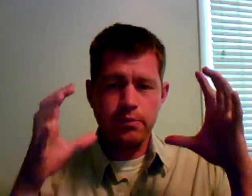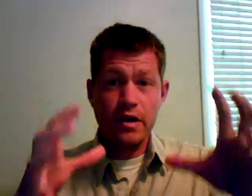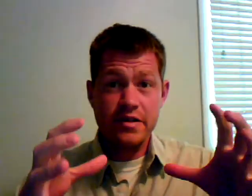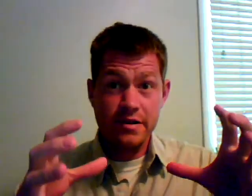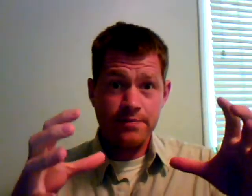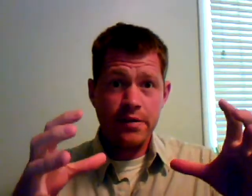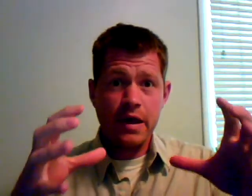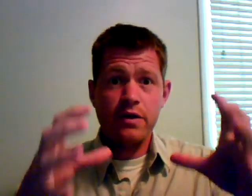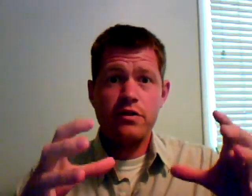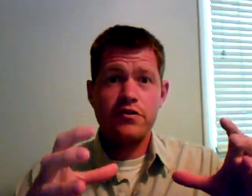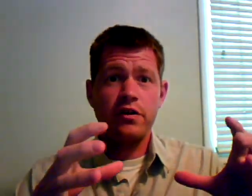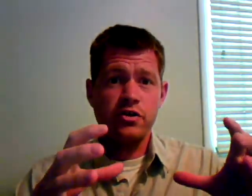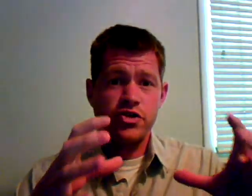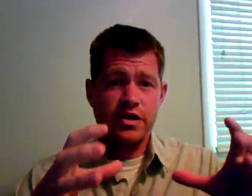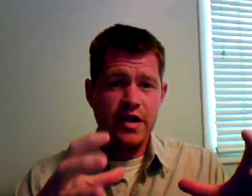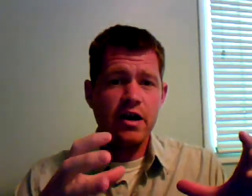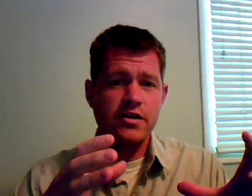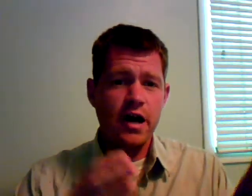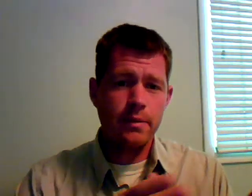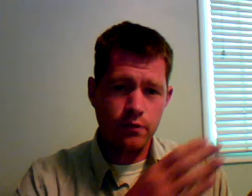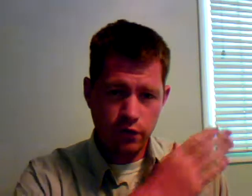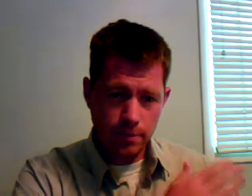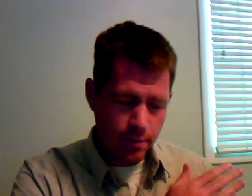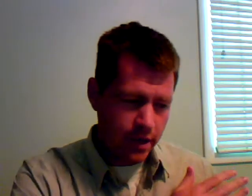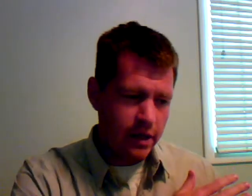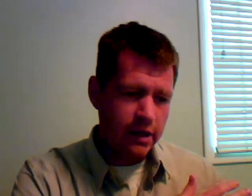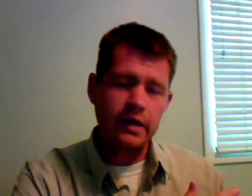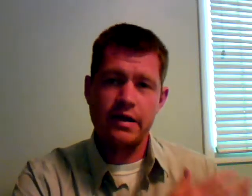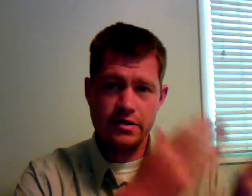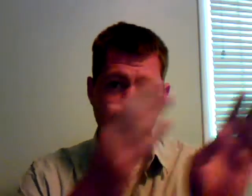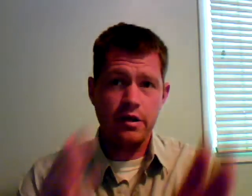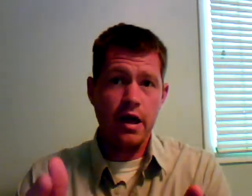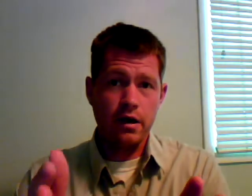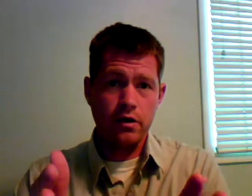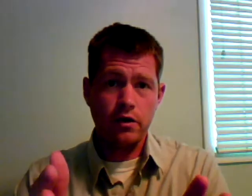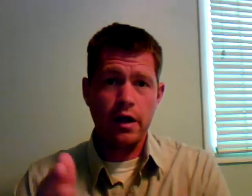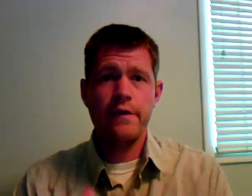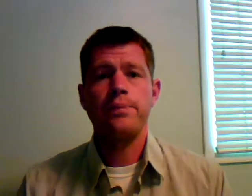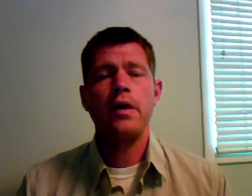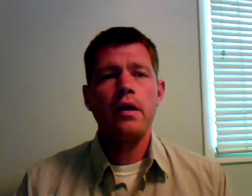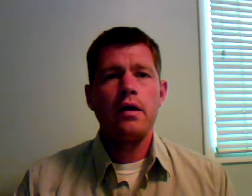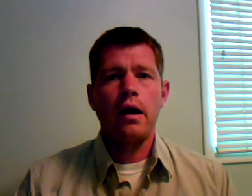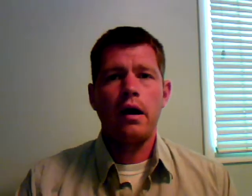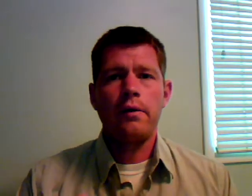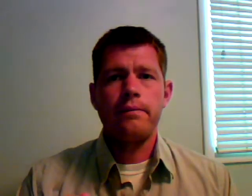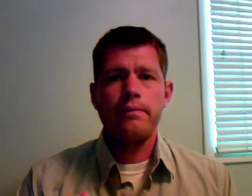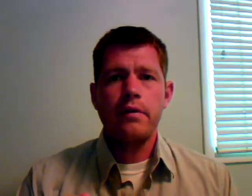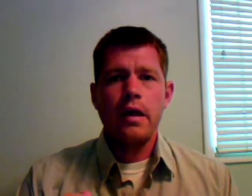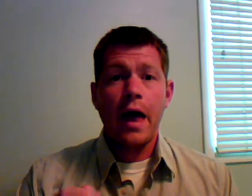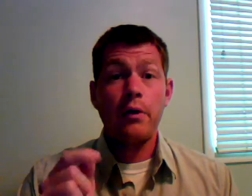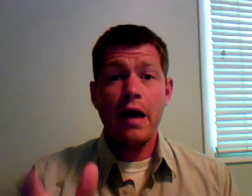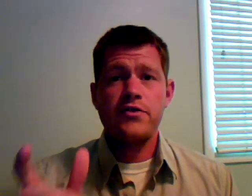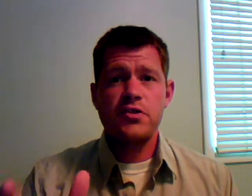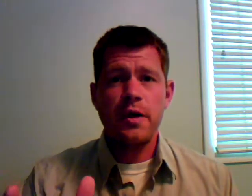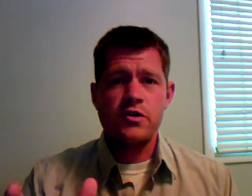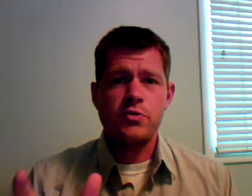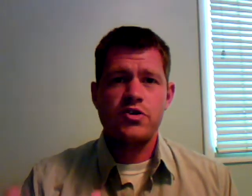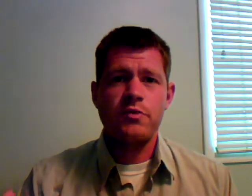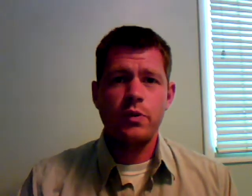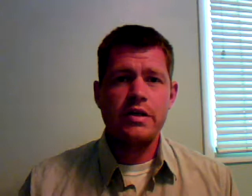present in this village the entire time from the beginning until the end, okay? And we have suspense, which is something we